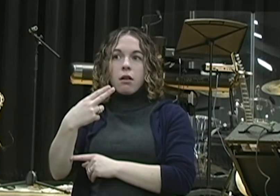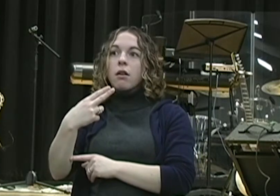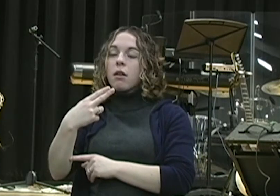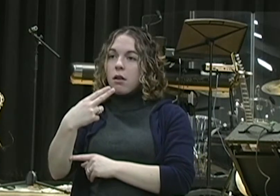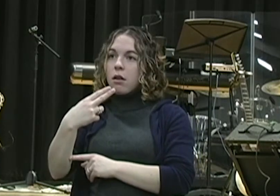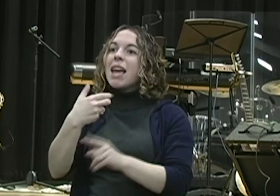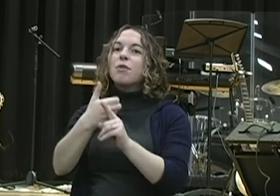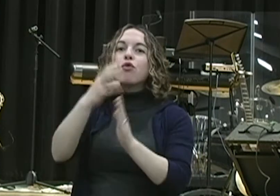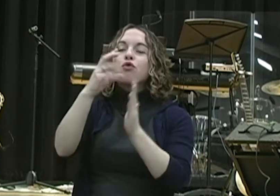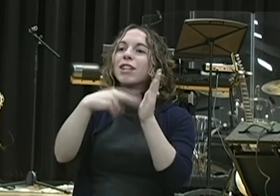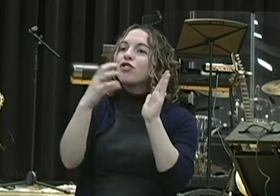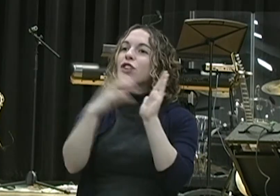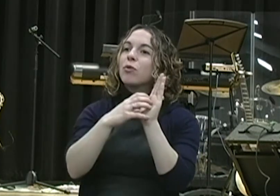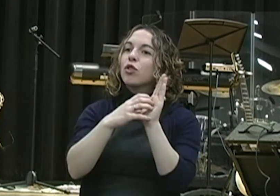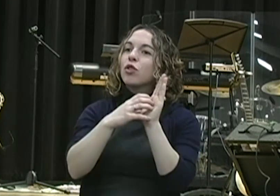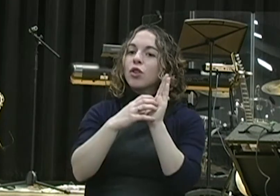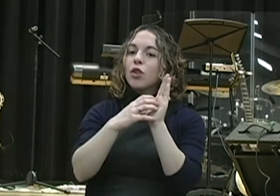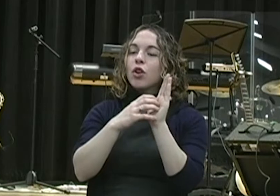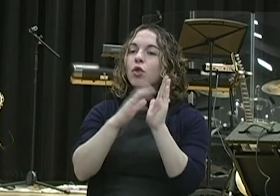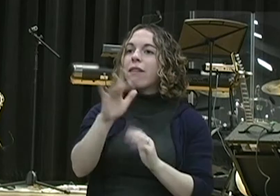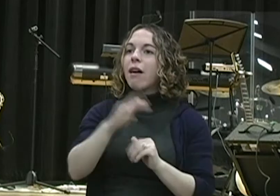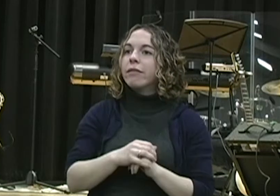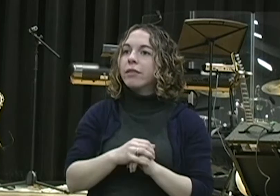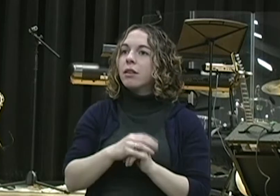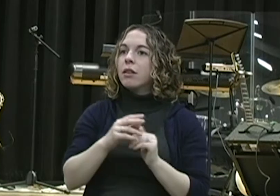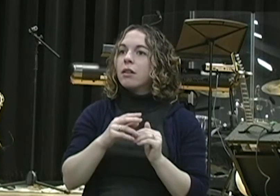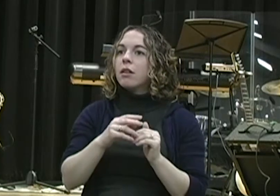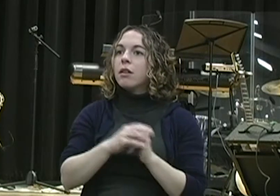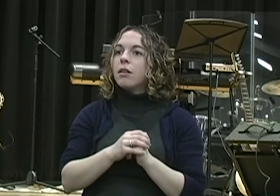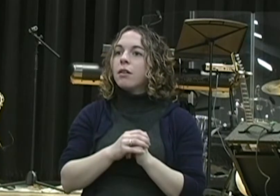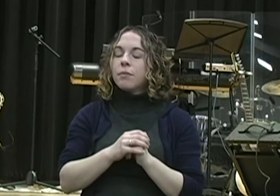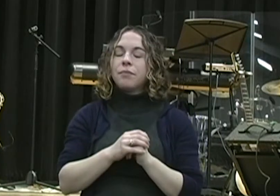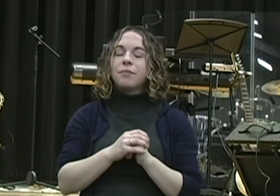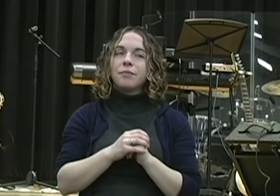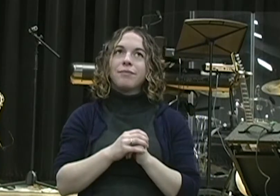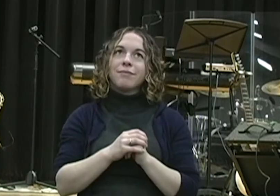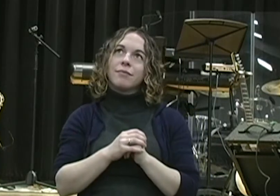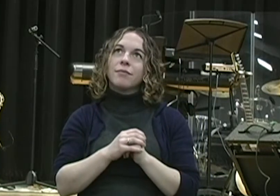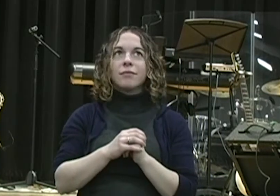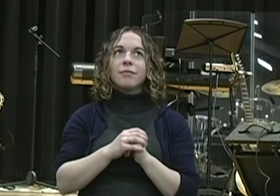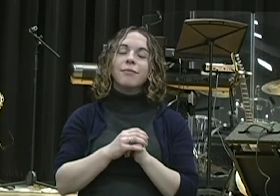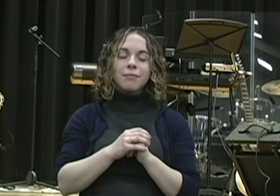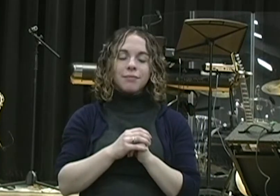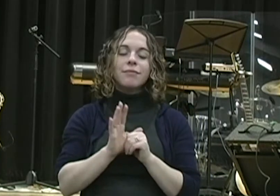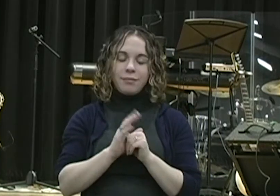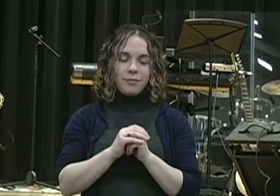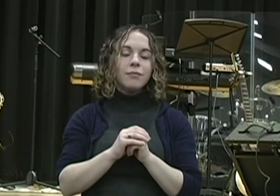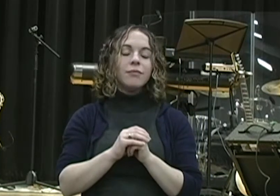It jumps out at him. And it grabs hold of him. Now, before I tell you how it jumps out of him and grabs hold of him, how many people would like to go with